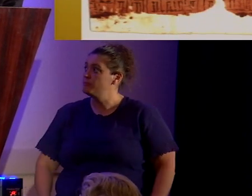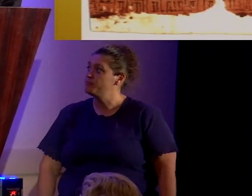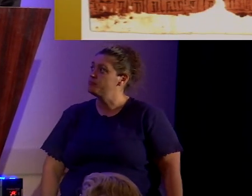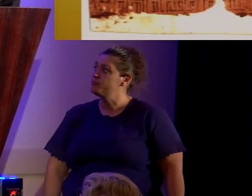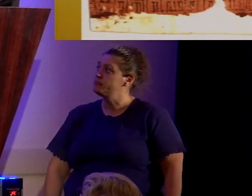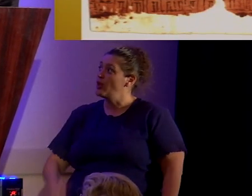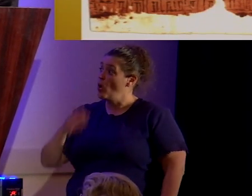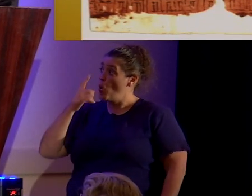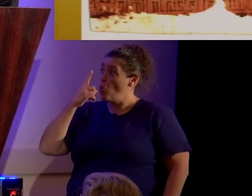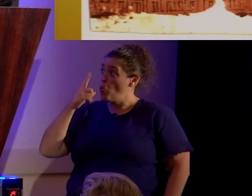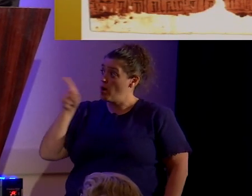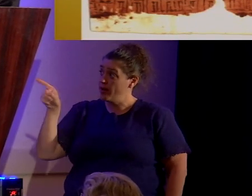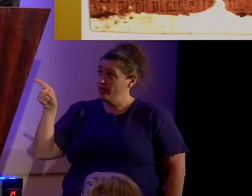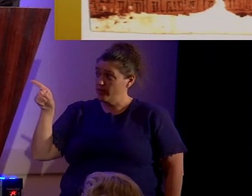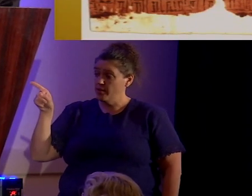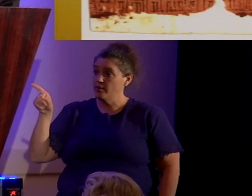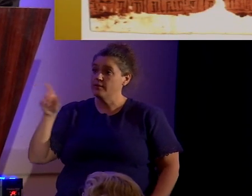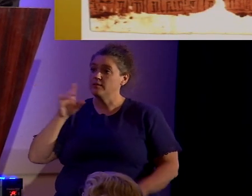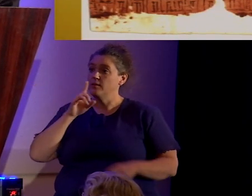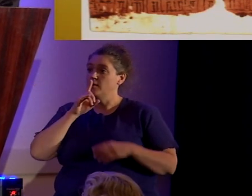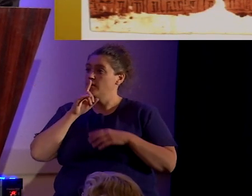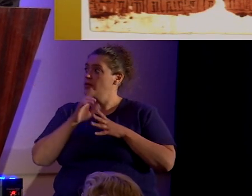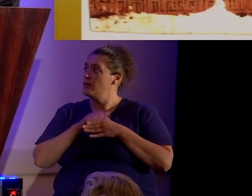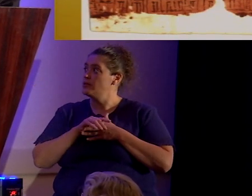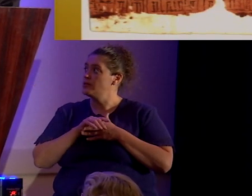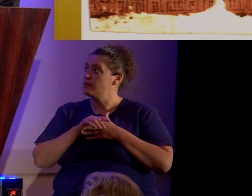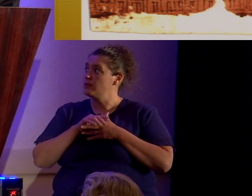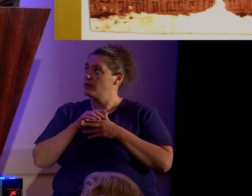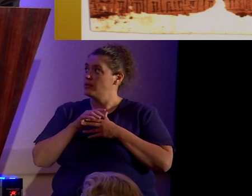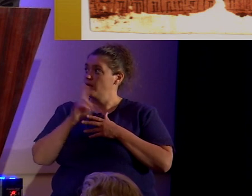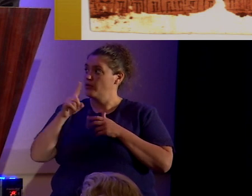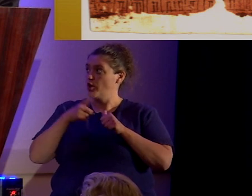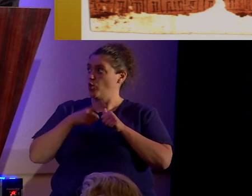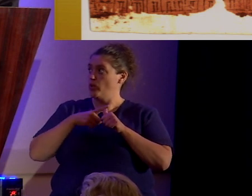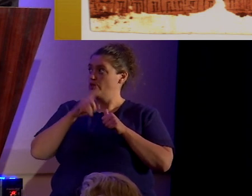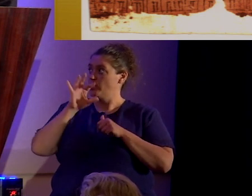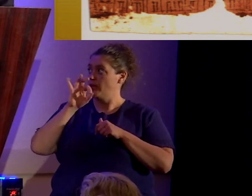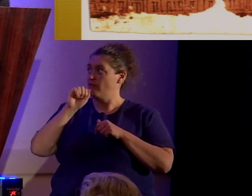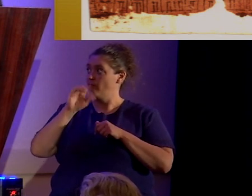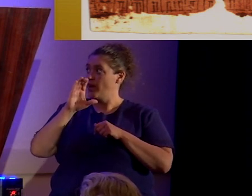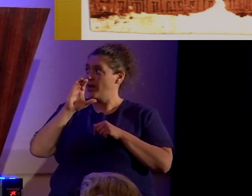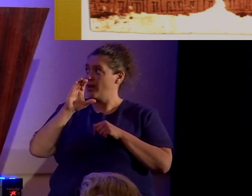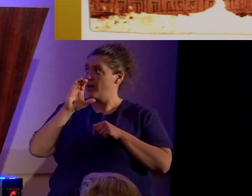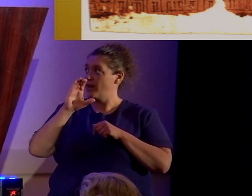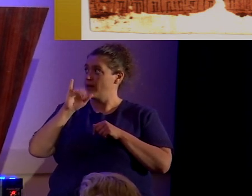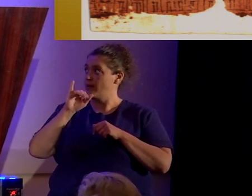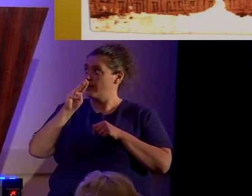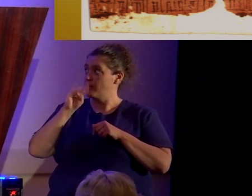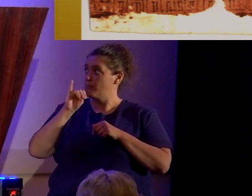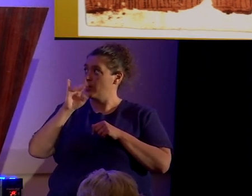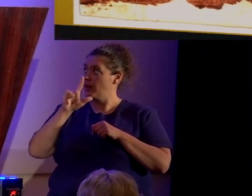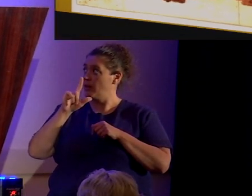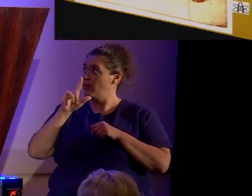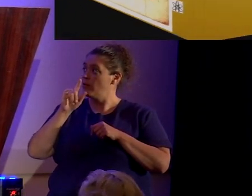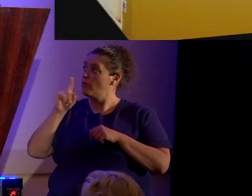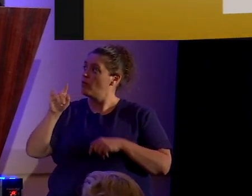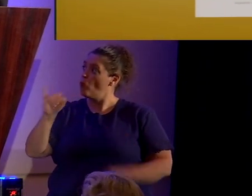One of the papyri is the original for the facsimile of Facsimile I.